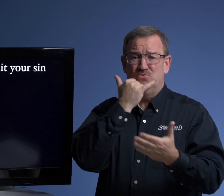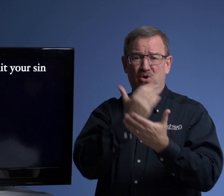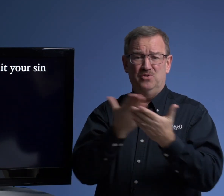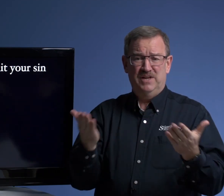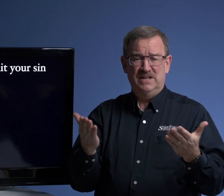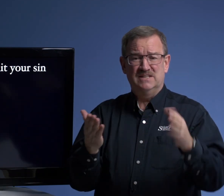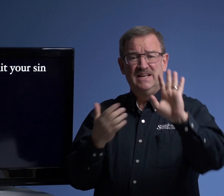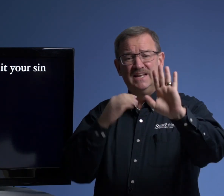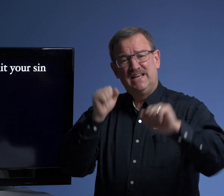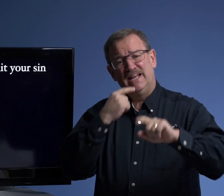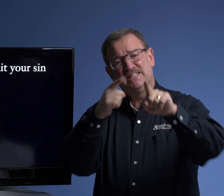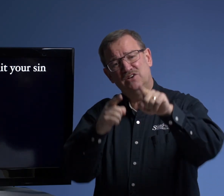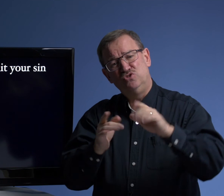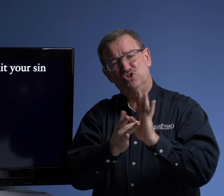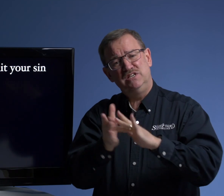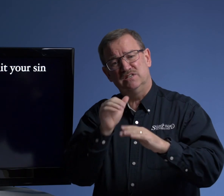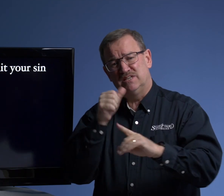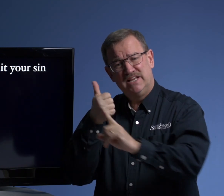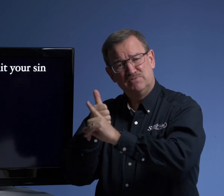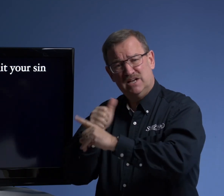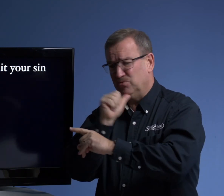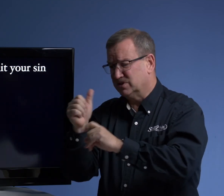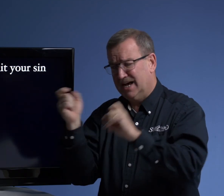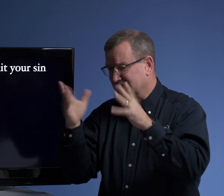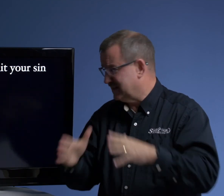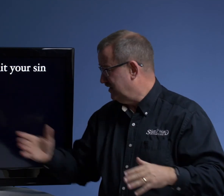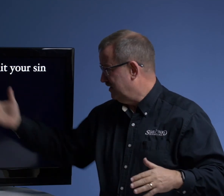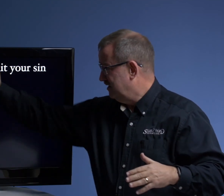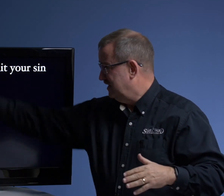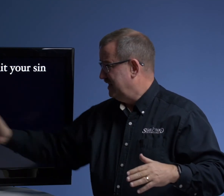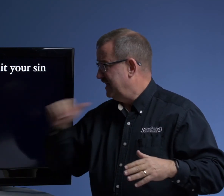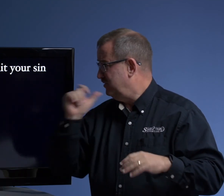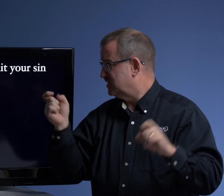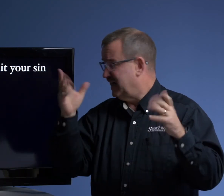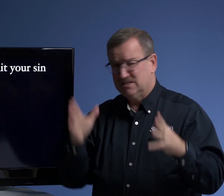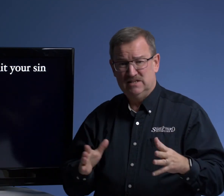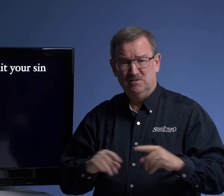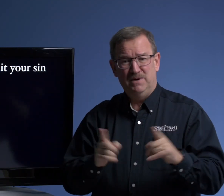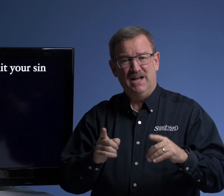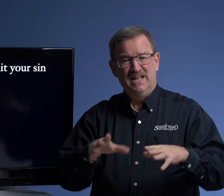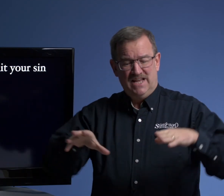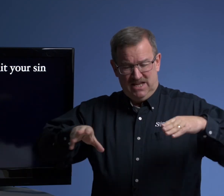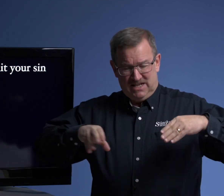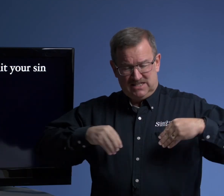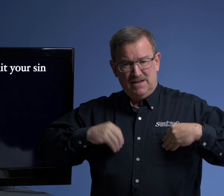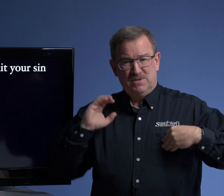wrong things. Can I tell you, Jesus himself was not a sinner. He was not a sinner. But he accepted